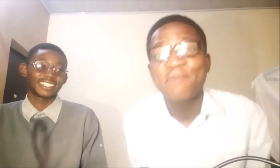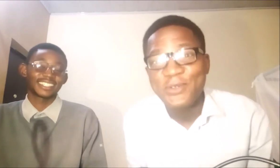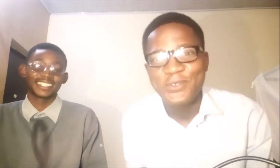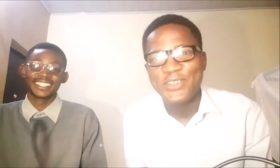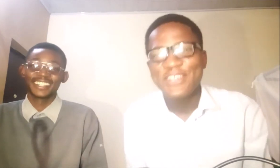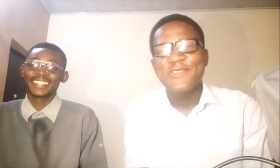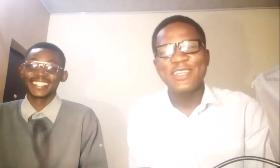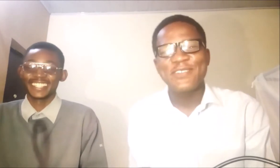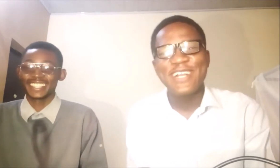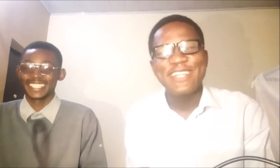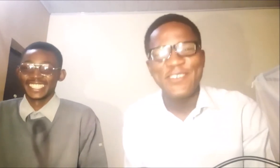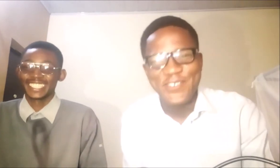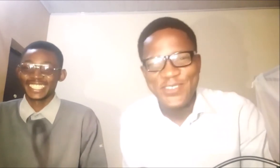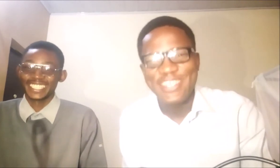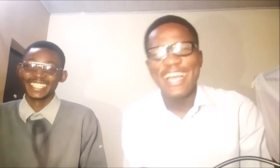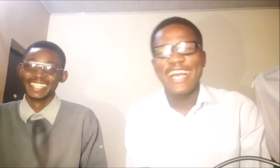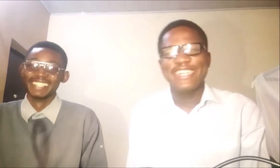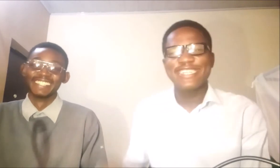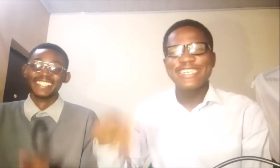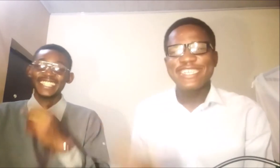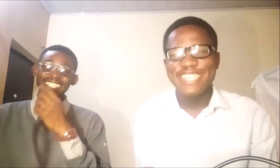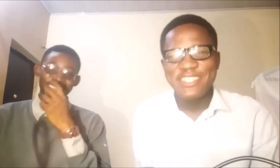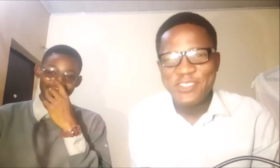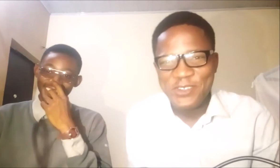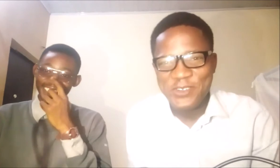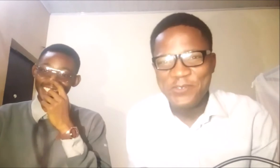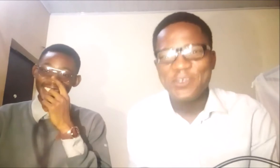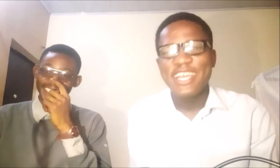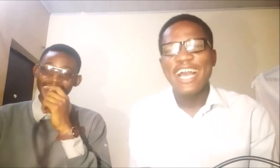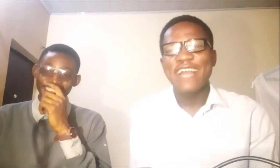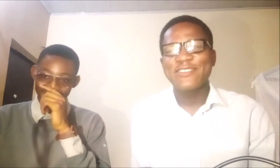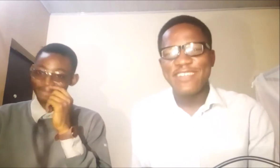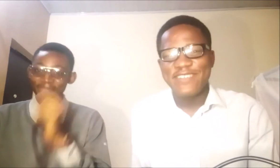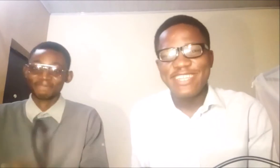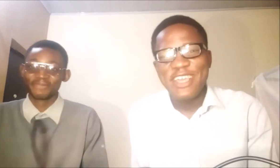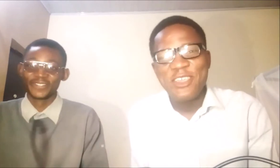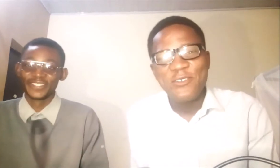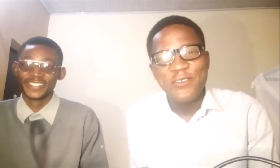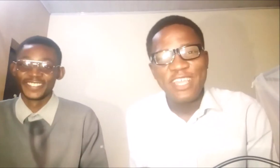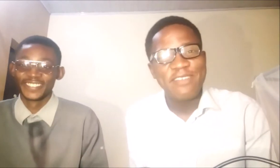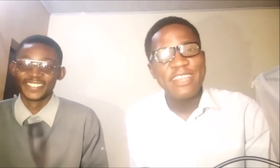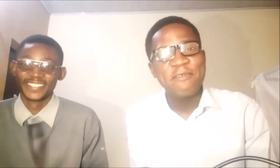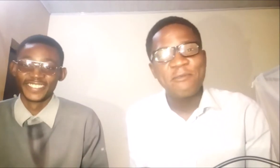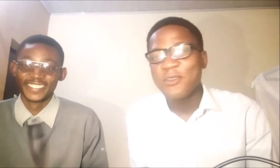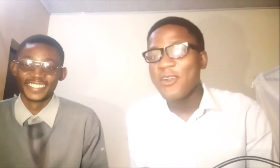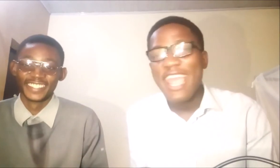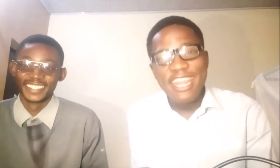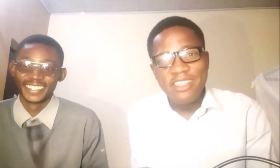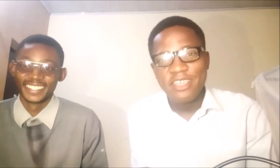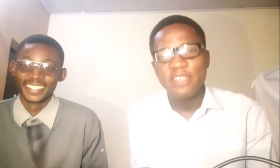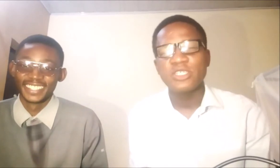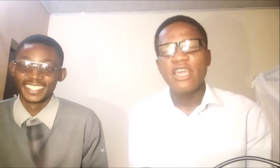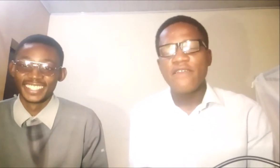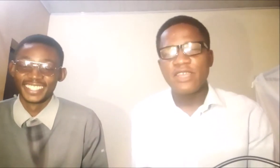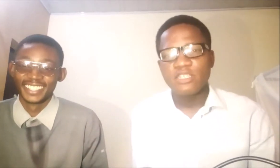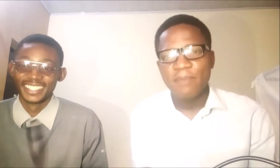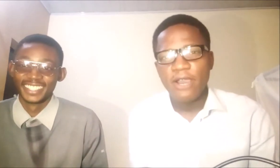baboon. Fingerspell a baboon. And send to the group. And we definitely thank you for fingerspelling a baboon. Or anything. Just fingerspell.